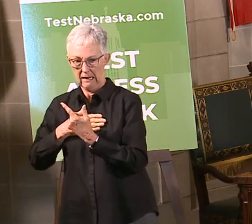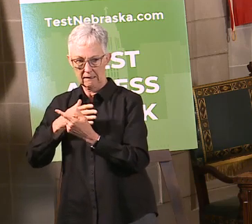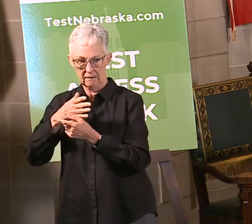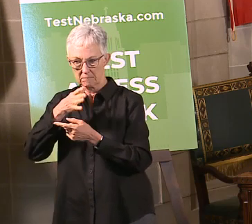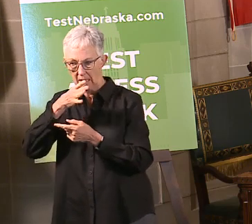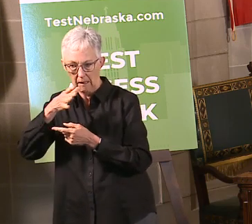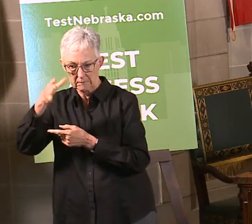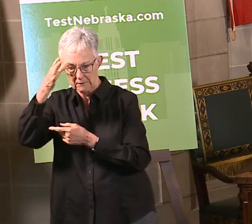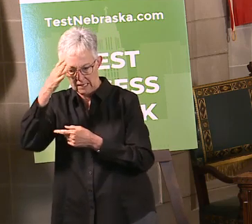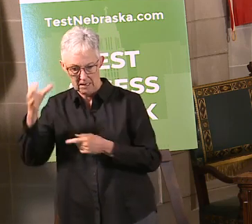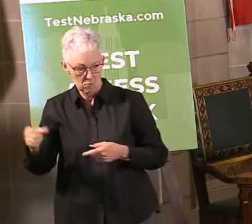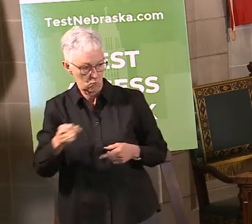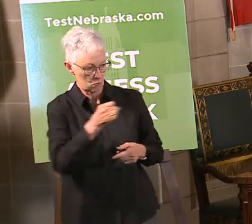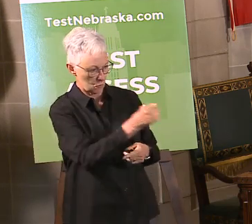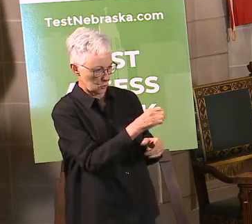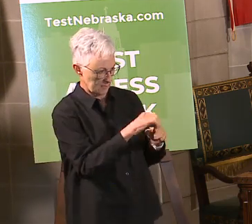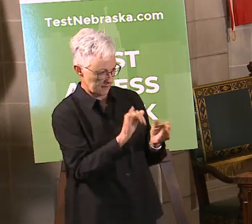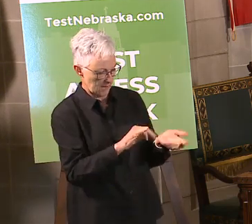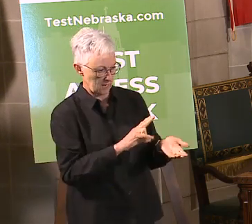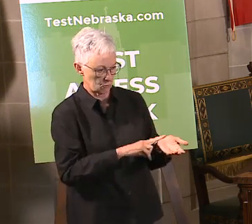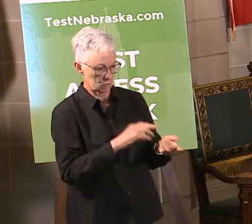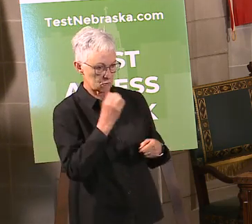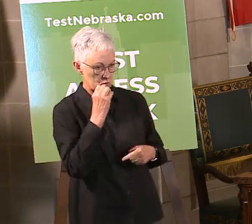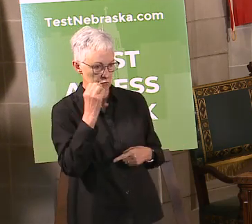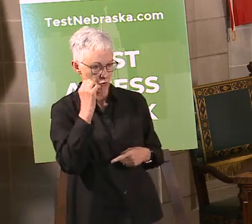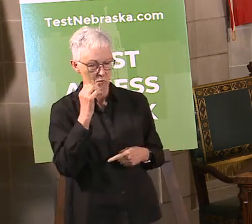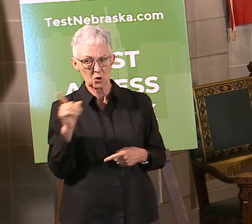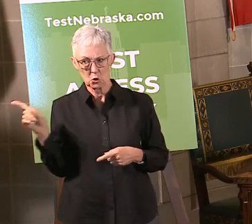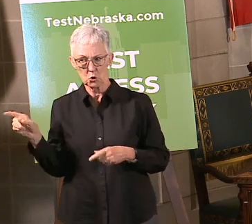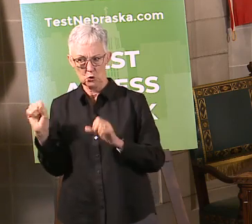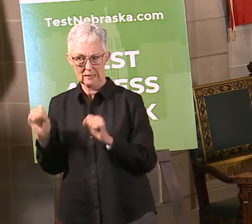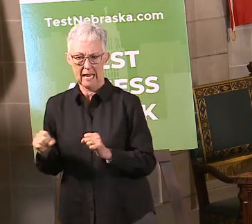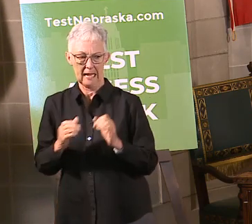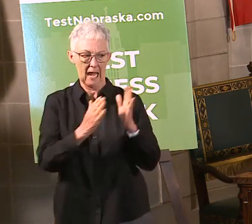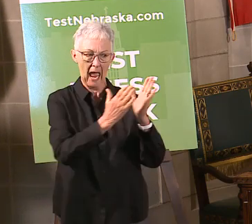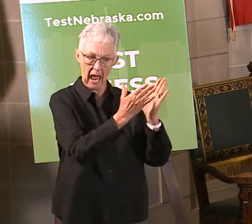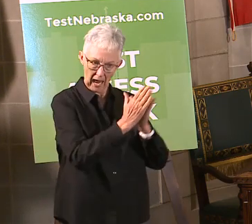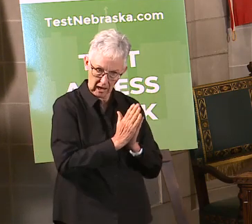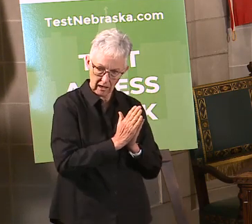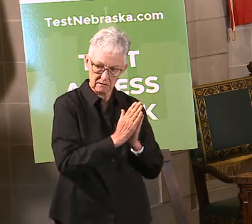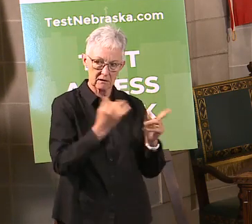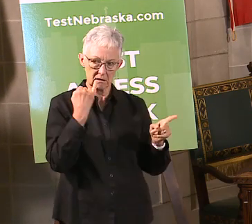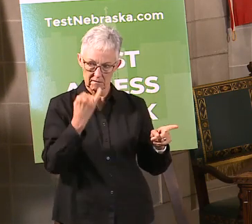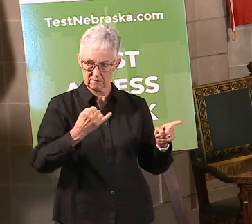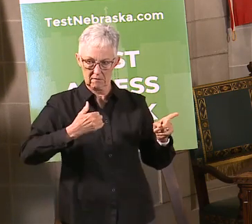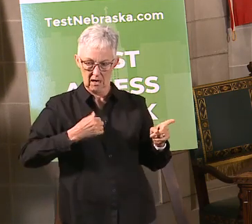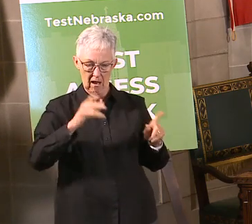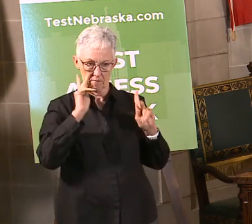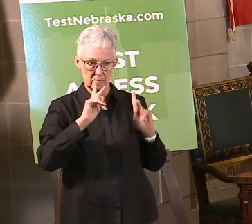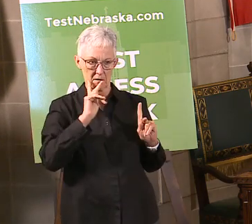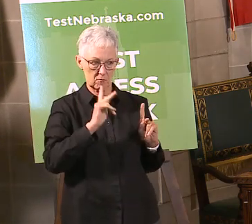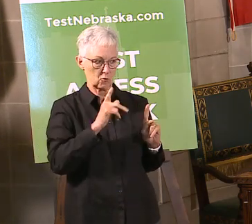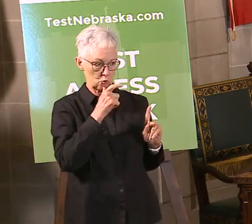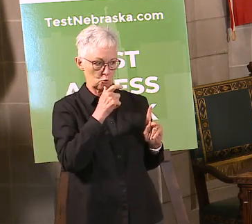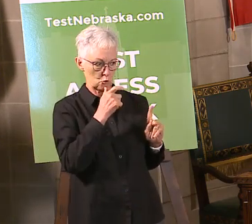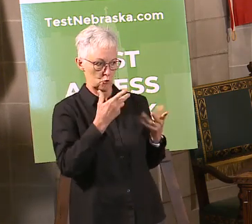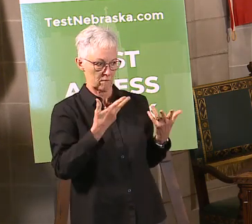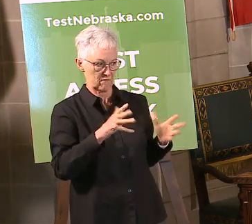in a facility, I would certainly ask them with regard to the facility if they have anybody testing positive there. So,